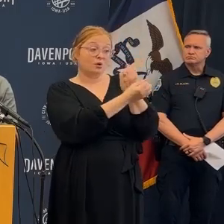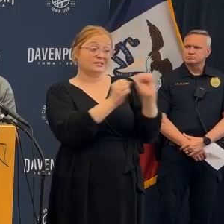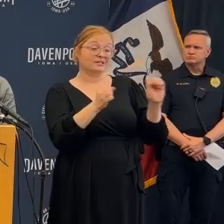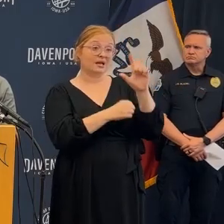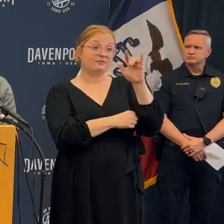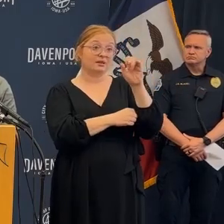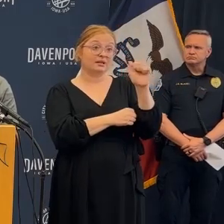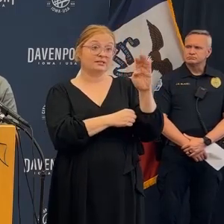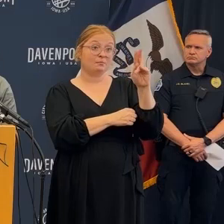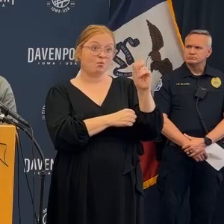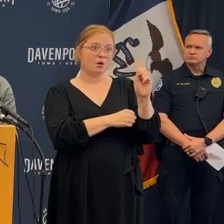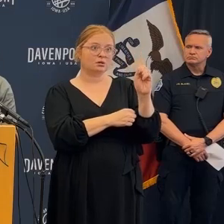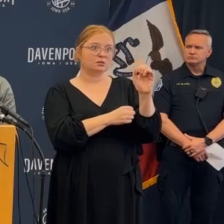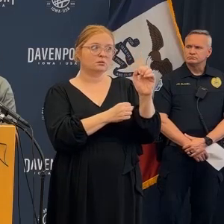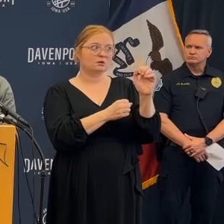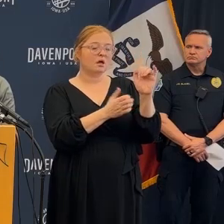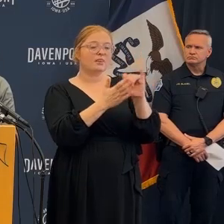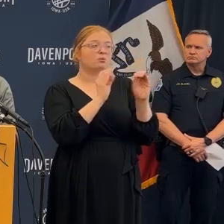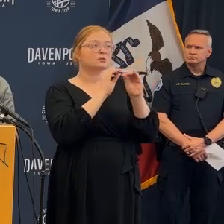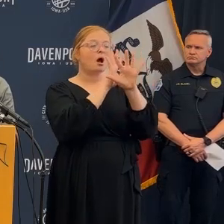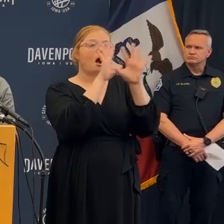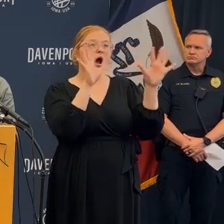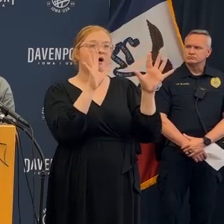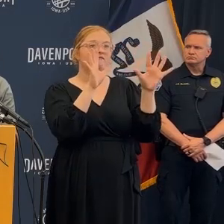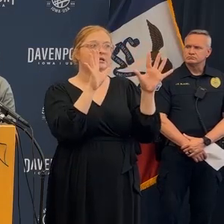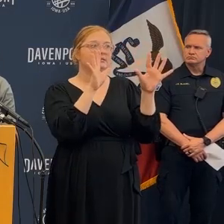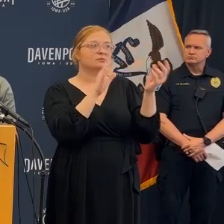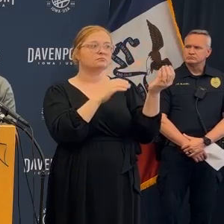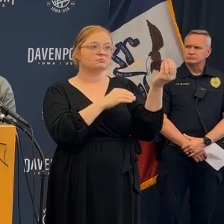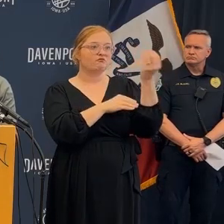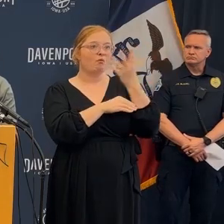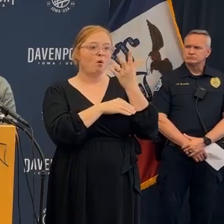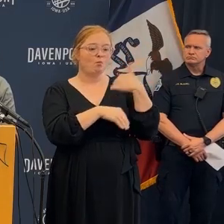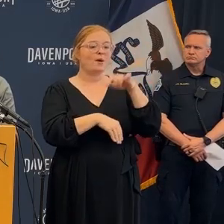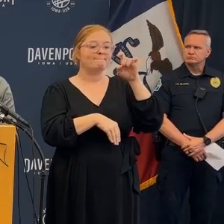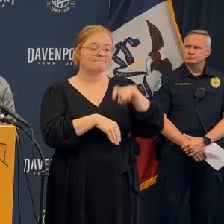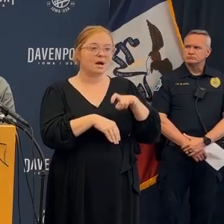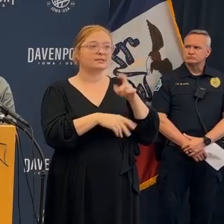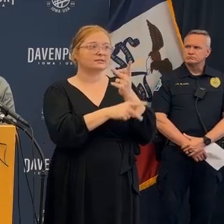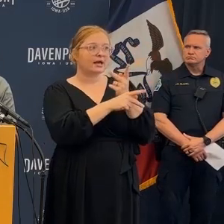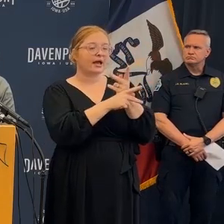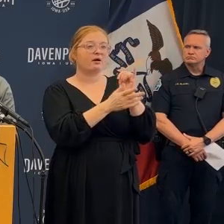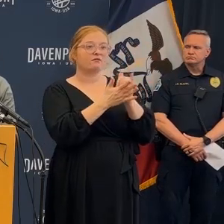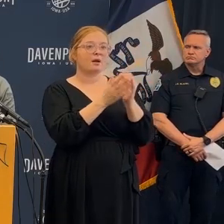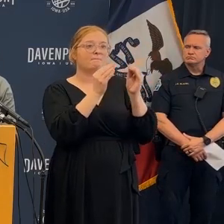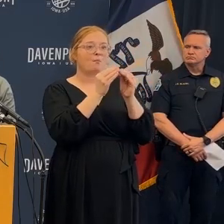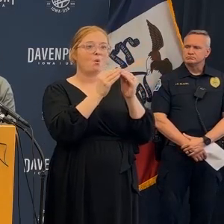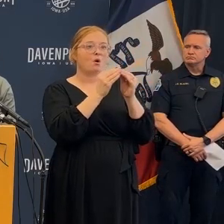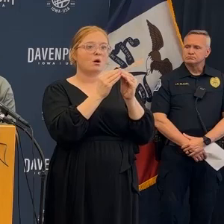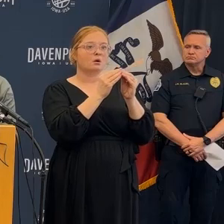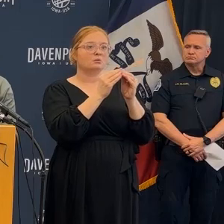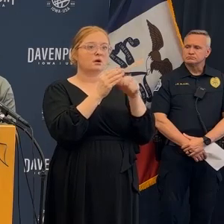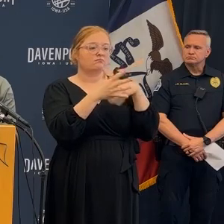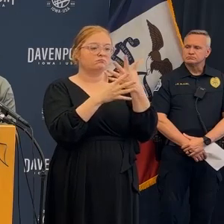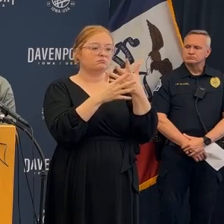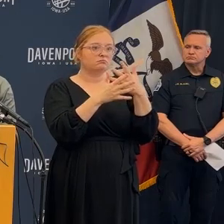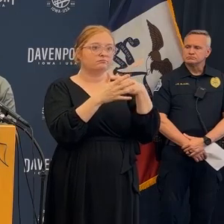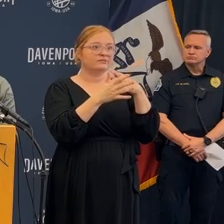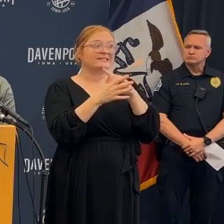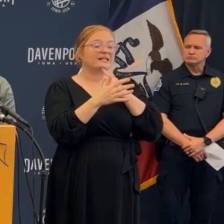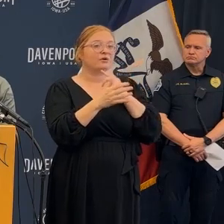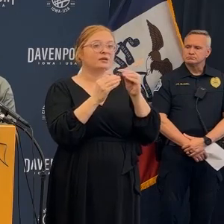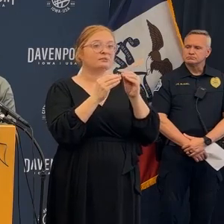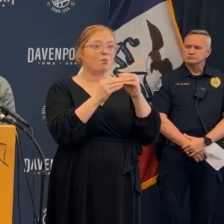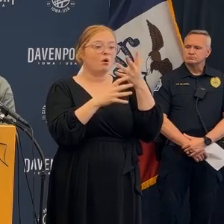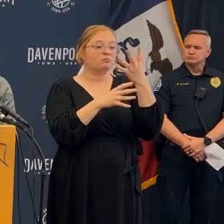receiving new information we the fire department pulled Lisa Brooks out of that apartment last night that right there is an indicator